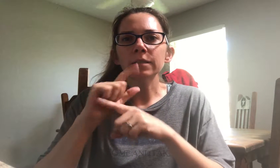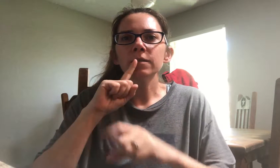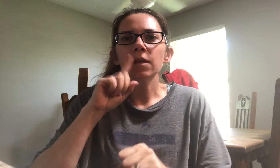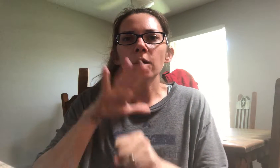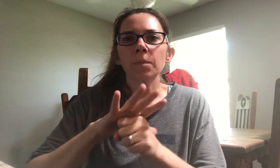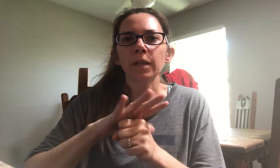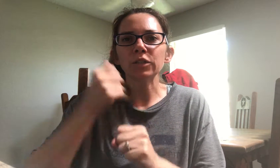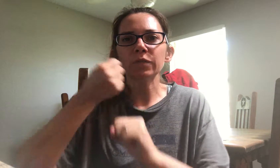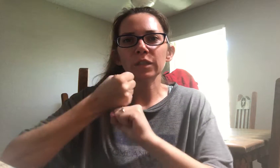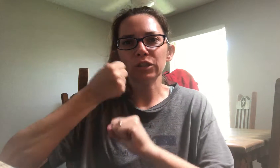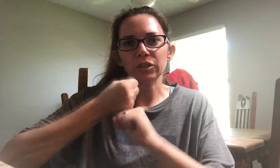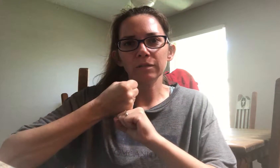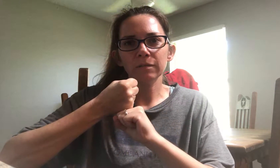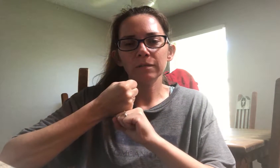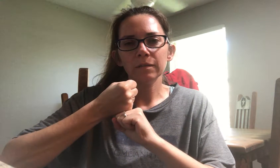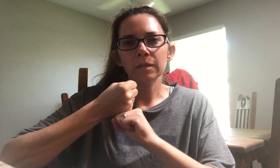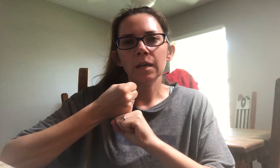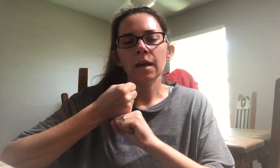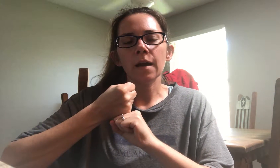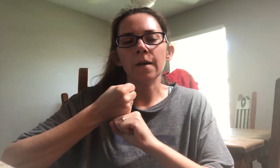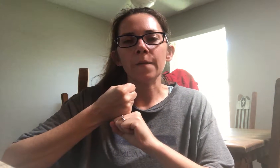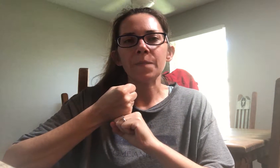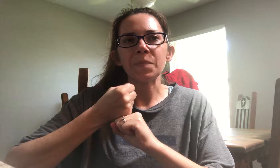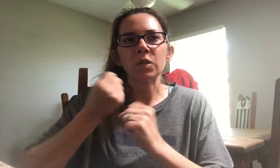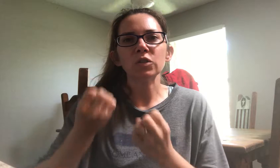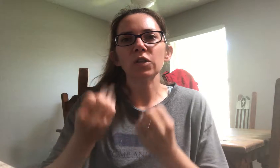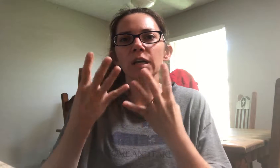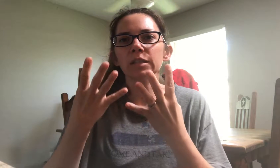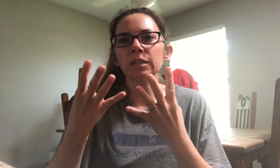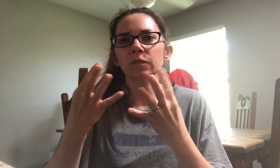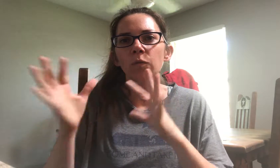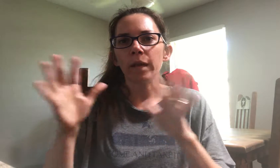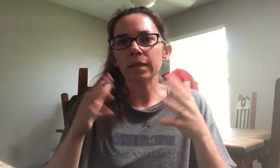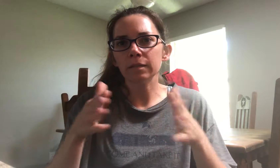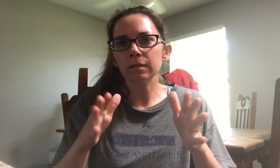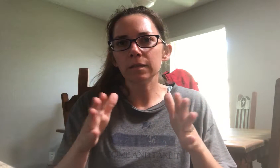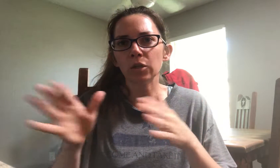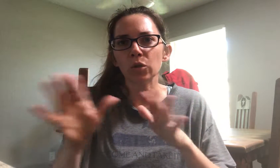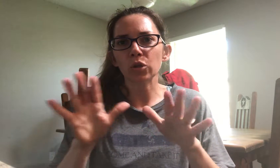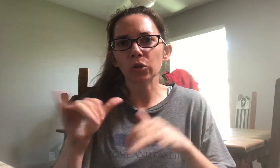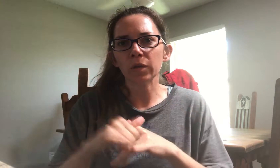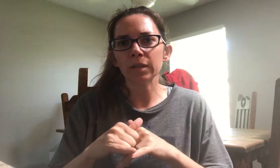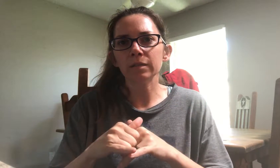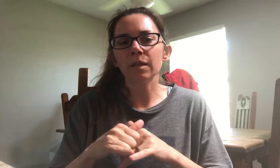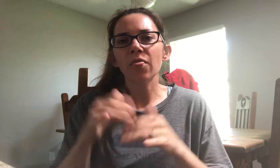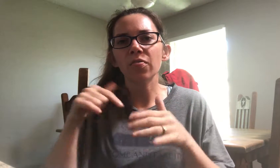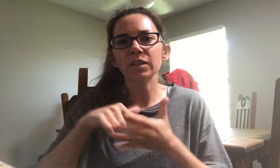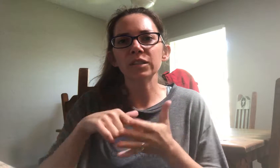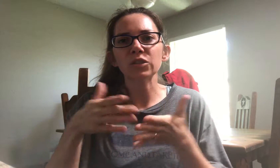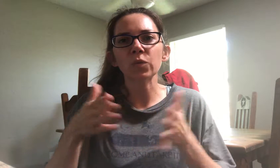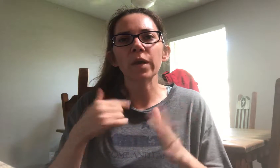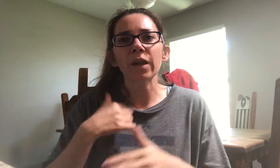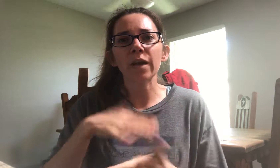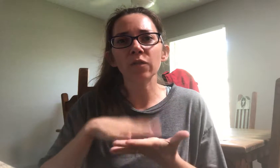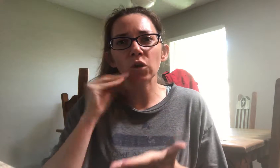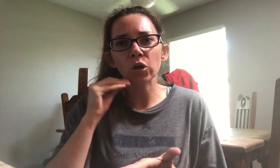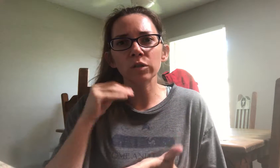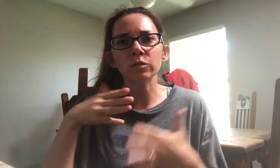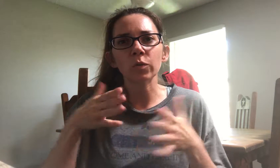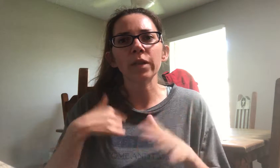our Pledge of Allegiance. There's lots of ways that you can do this. This is the way that I've learned, the way